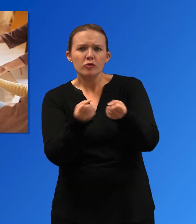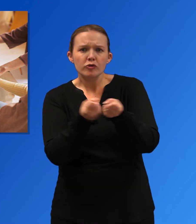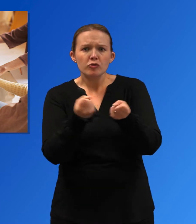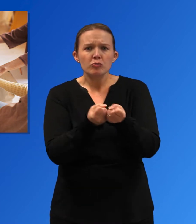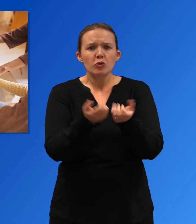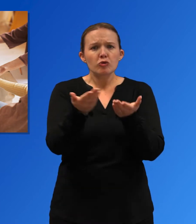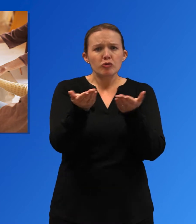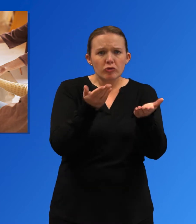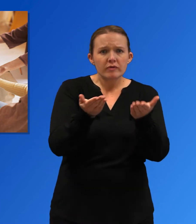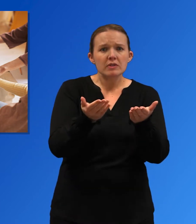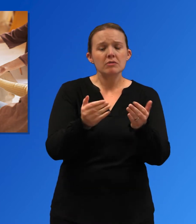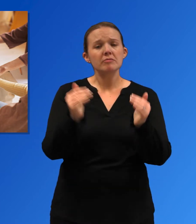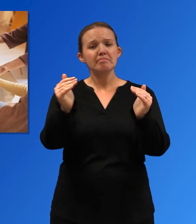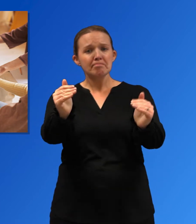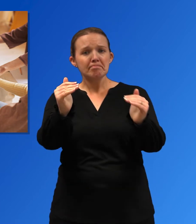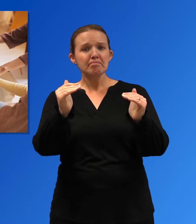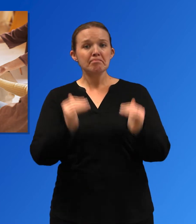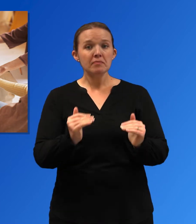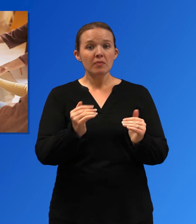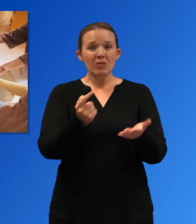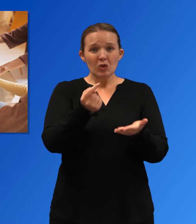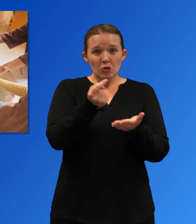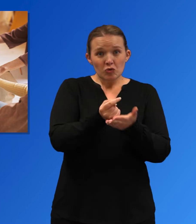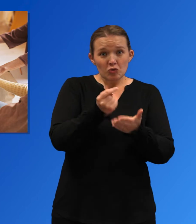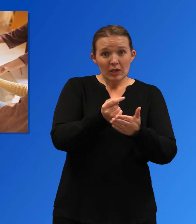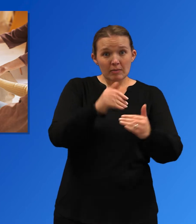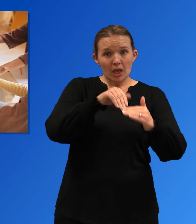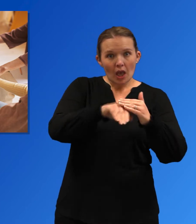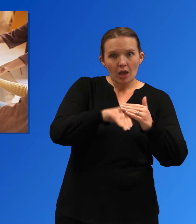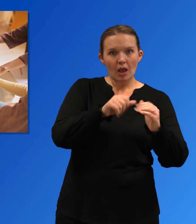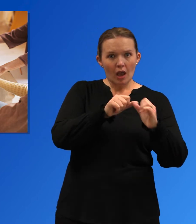to accessing treatment and recovery support services,